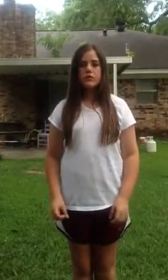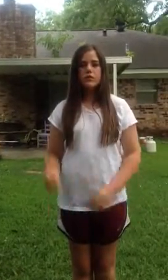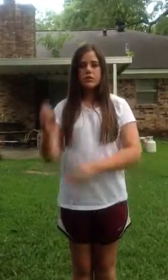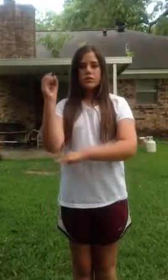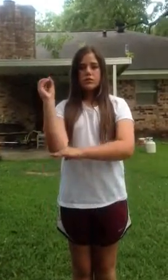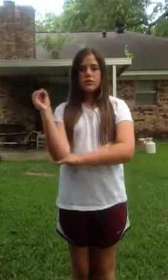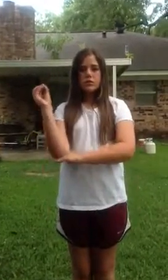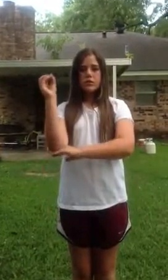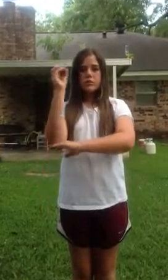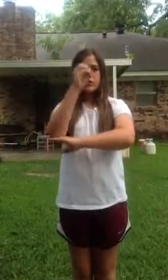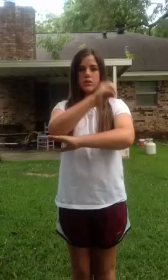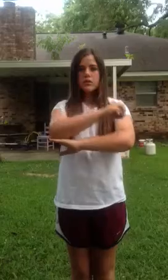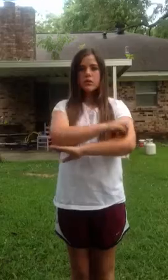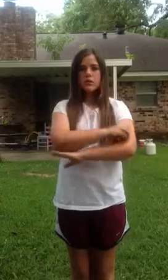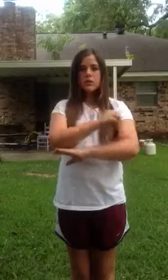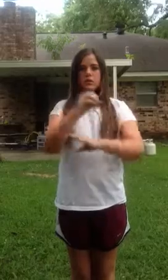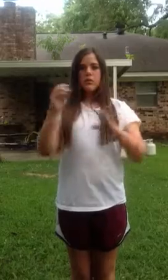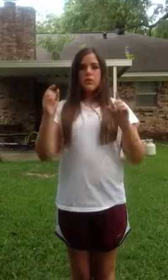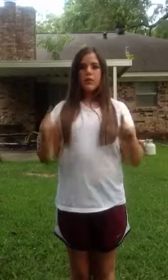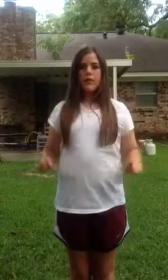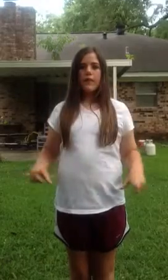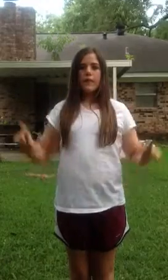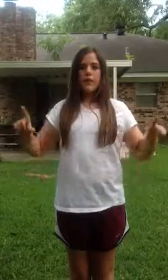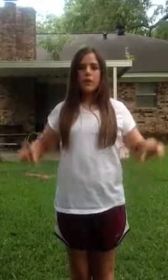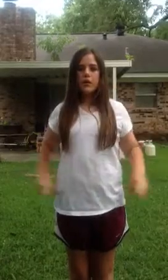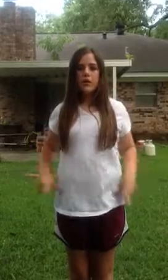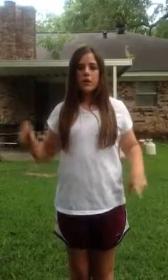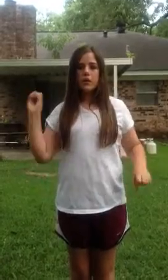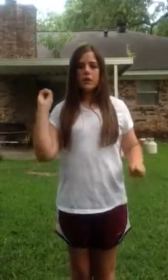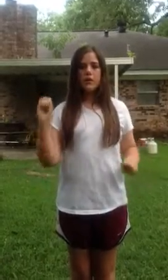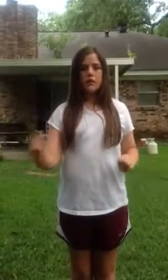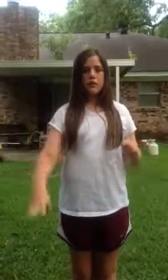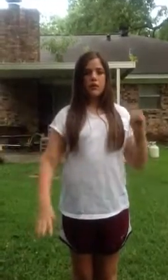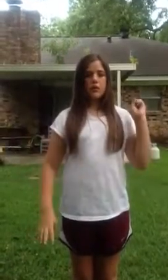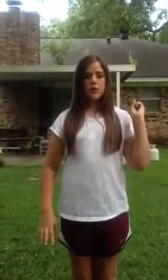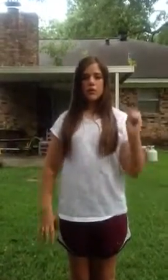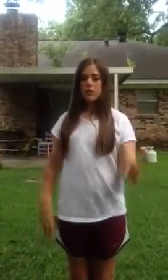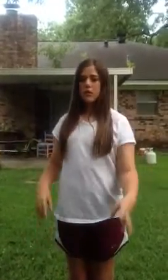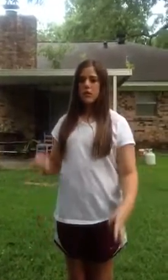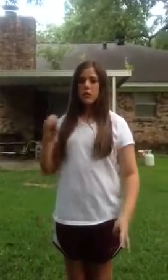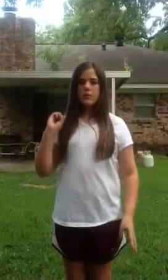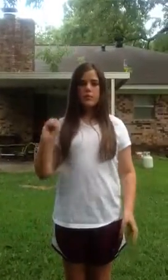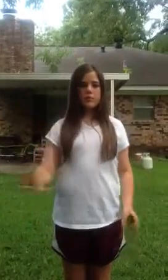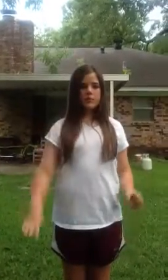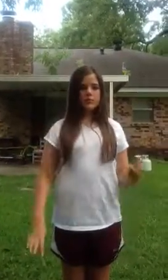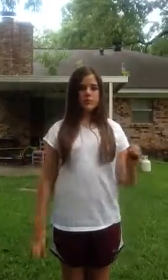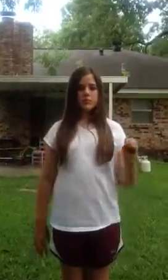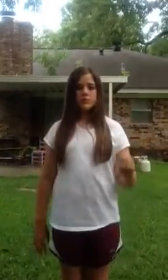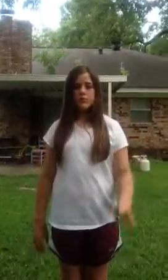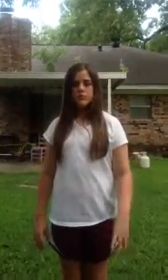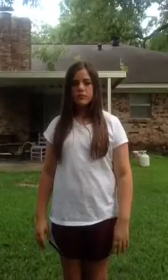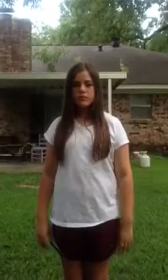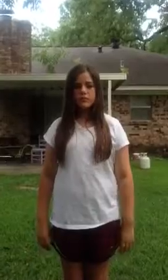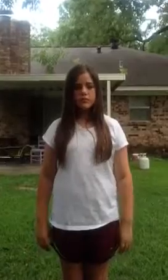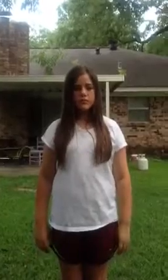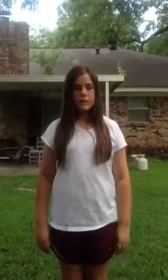Let me be saved when the evening comes. He's the Lord,